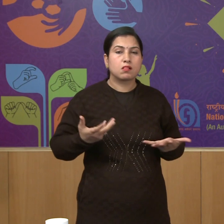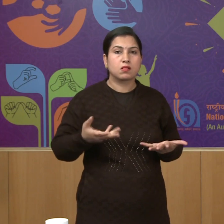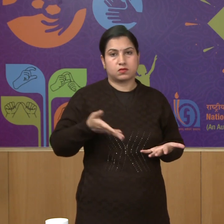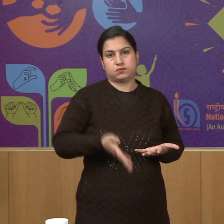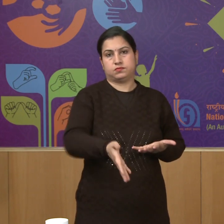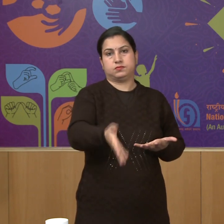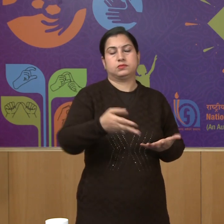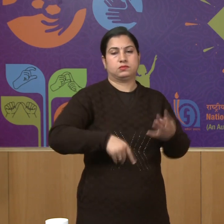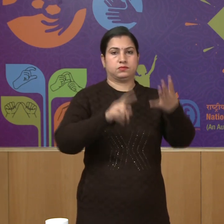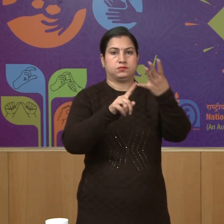1857